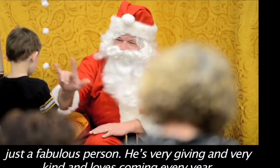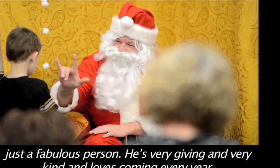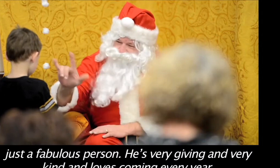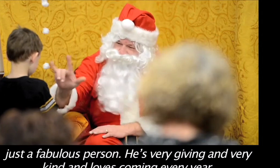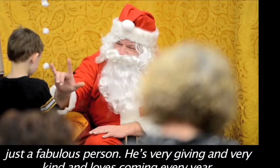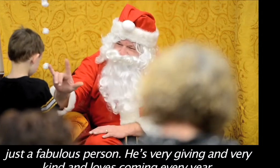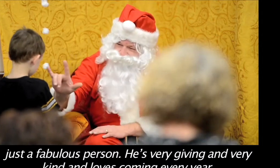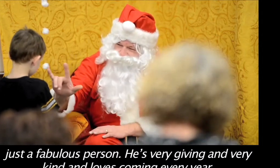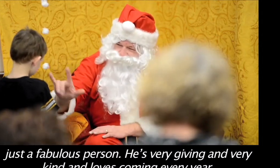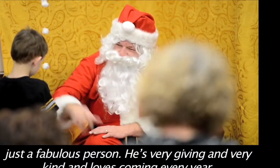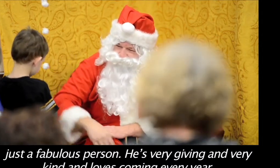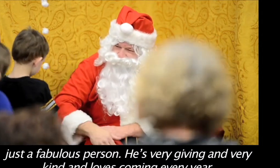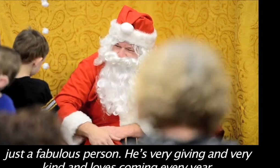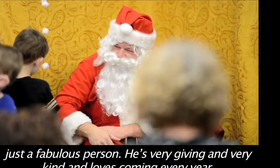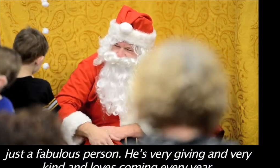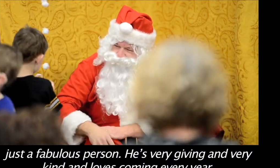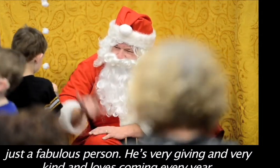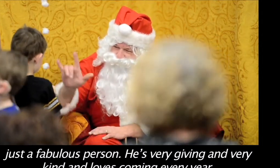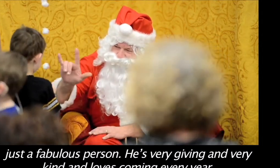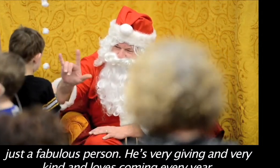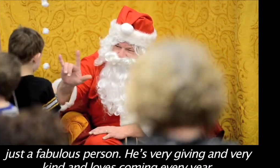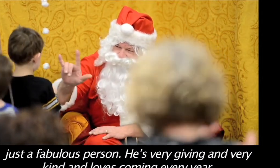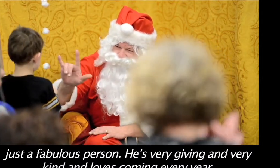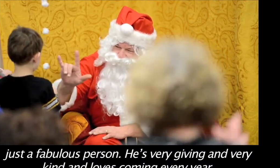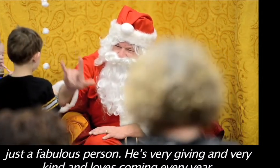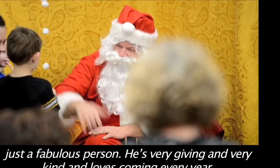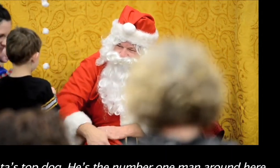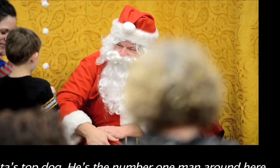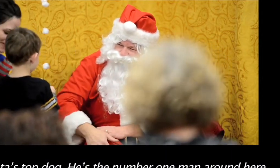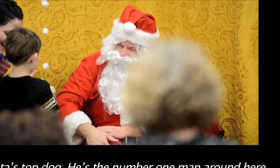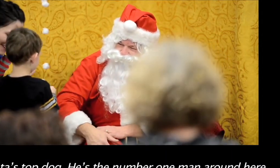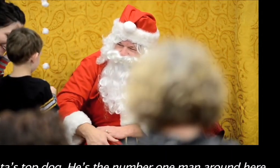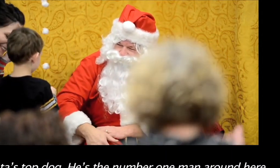and loves coming every year. Santa's top dog.